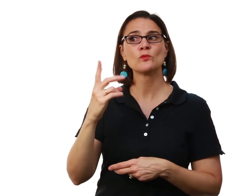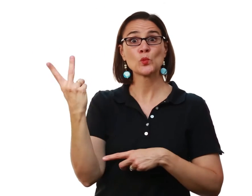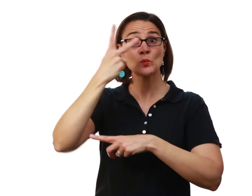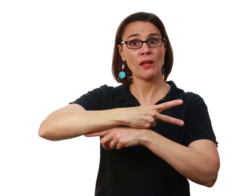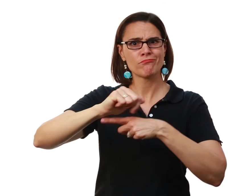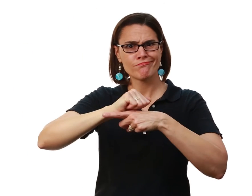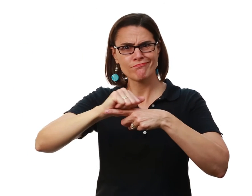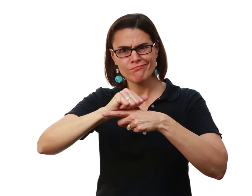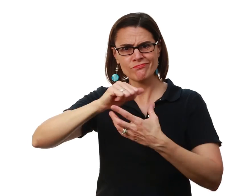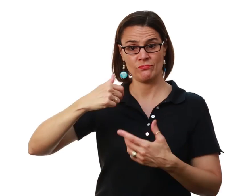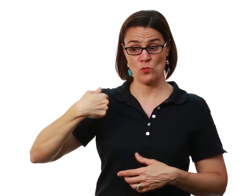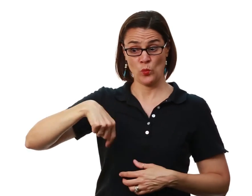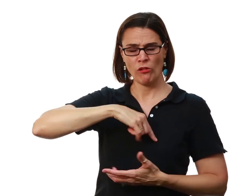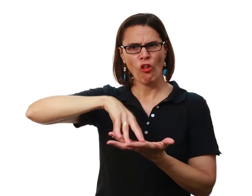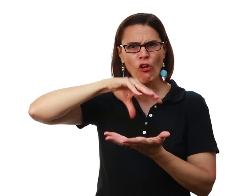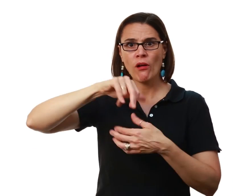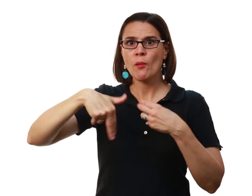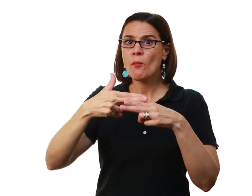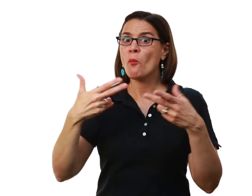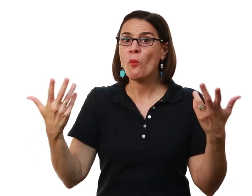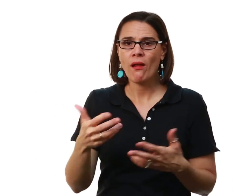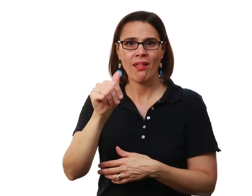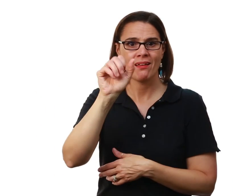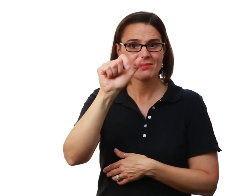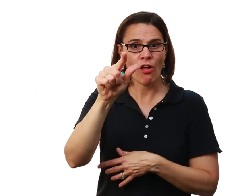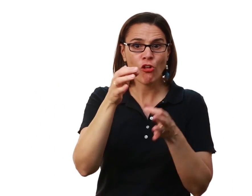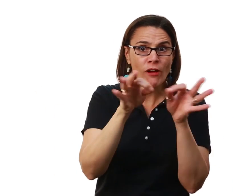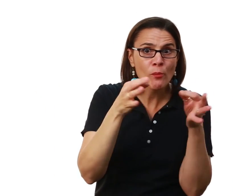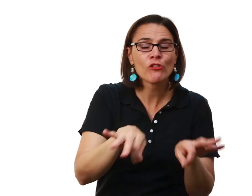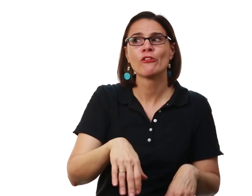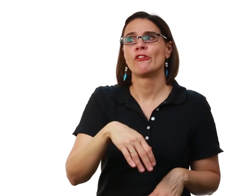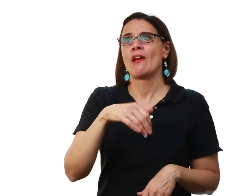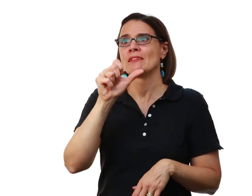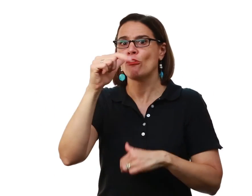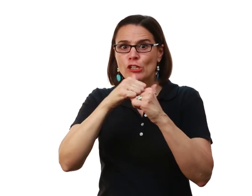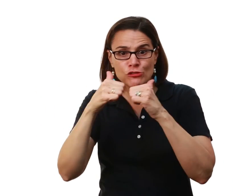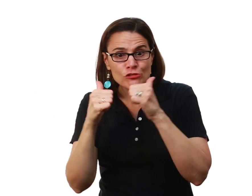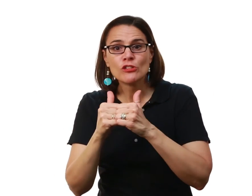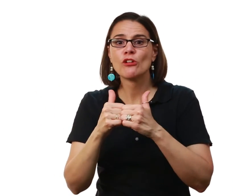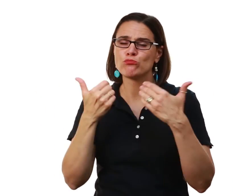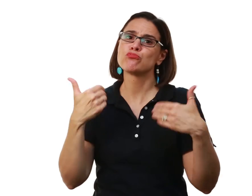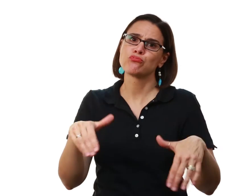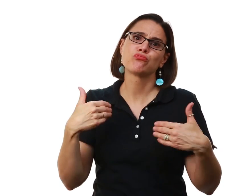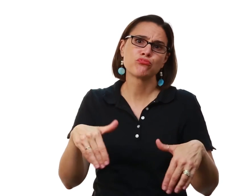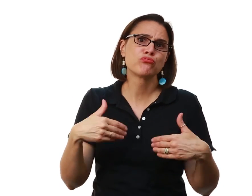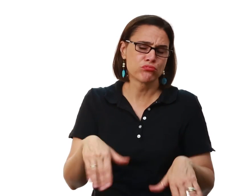for two days of training We learned so much about ASL grammar and structure It was